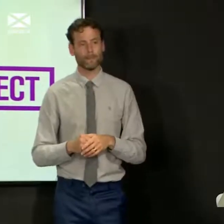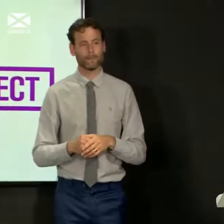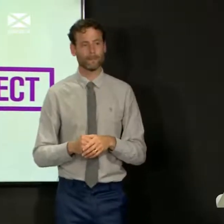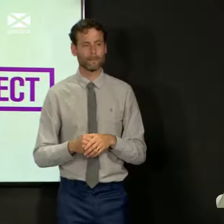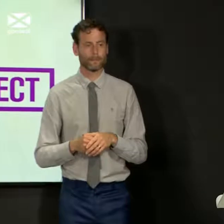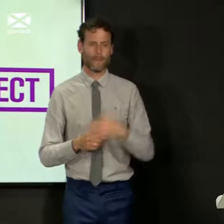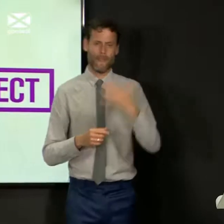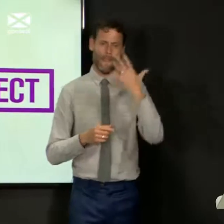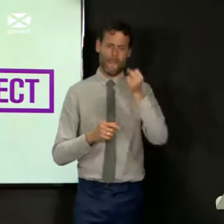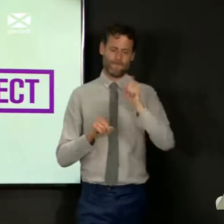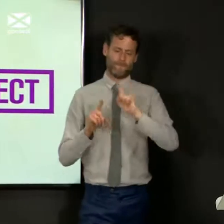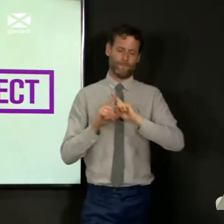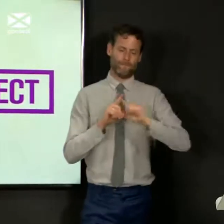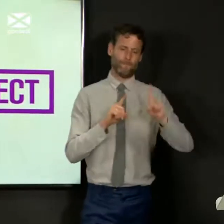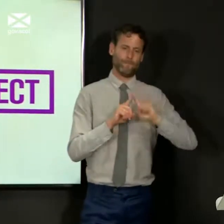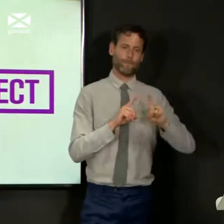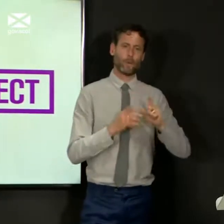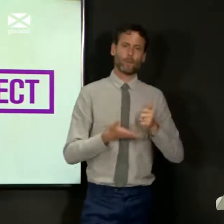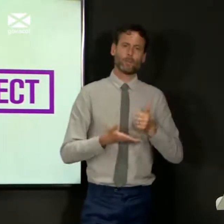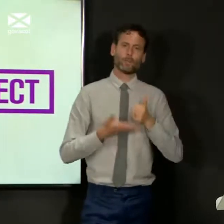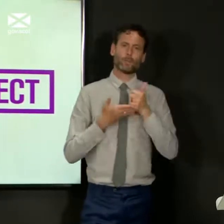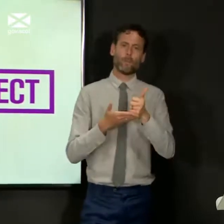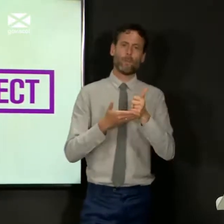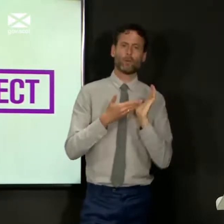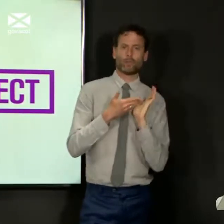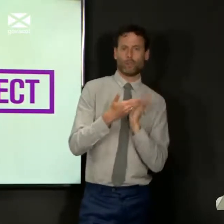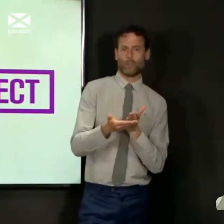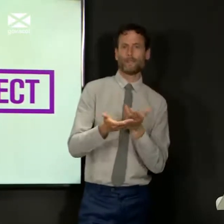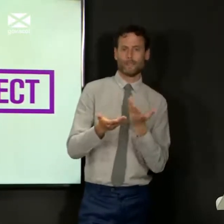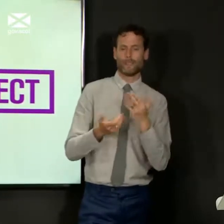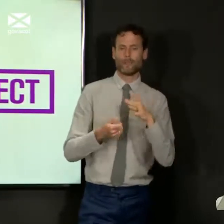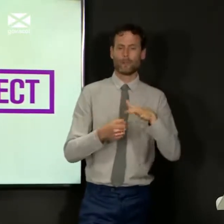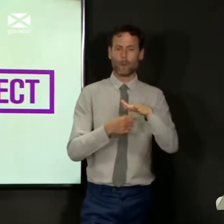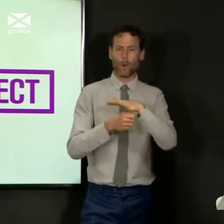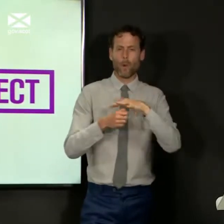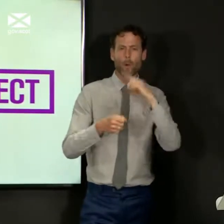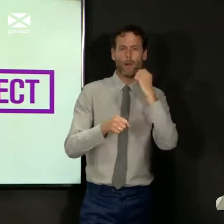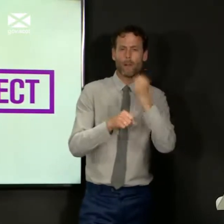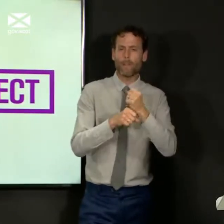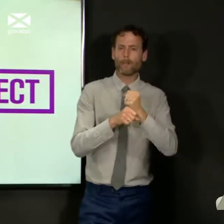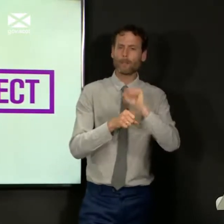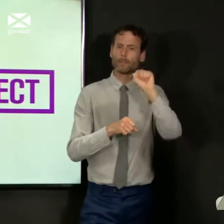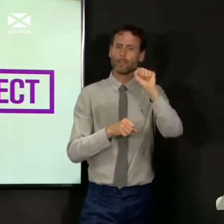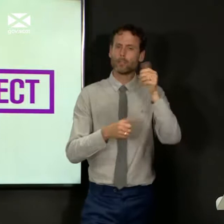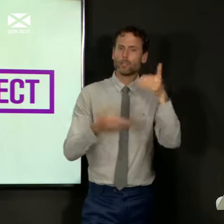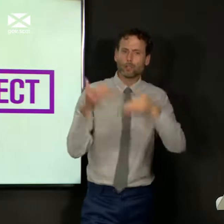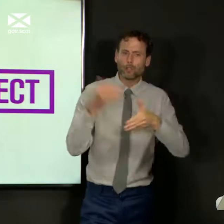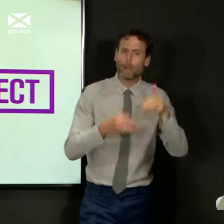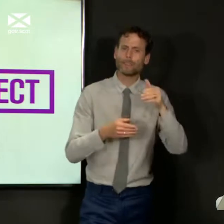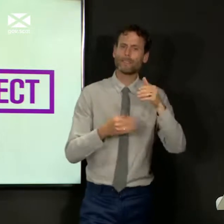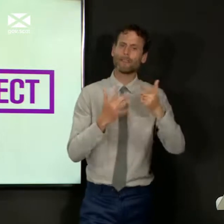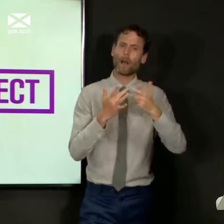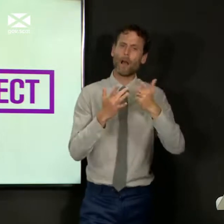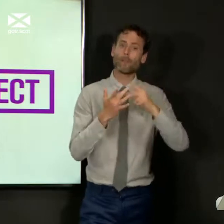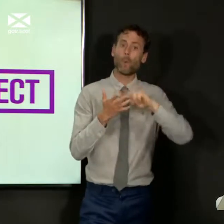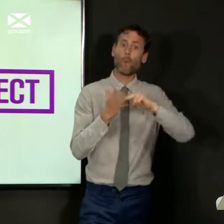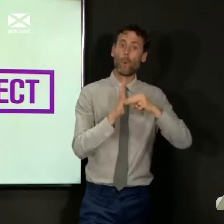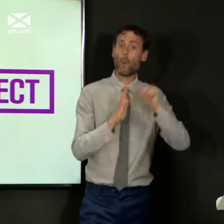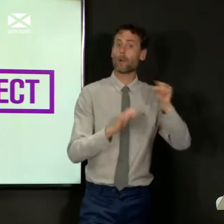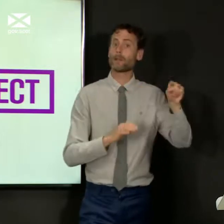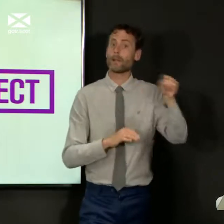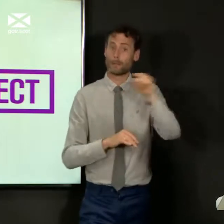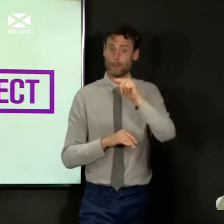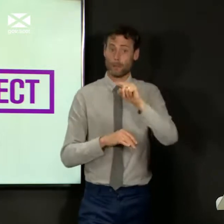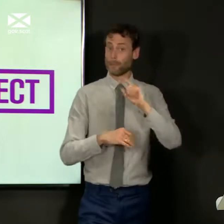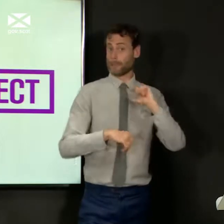support services that with our colleagues in local government and with charities and other organisations has